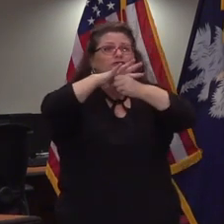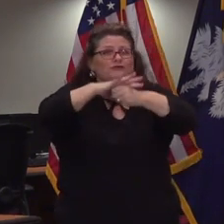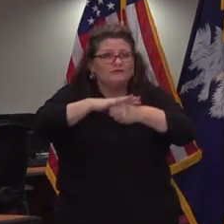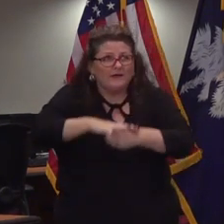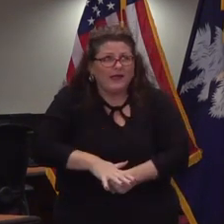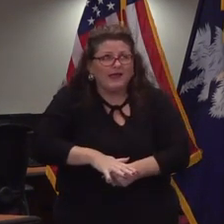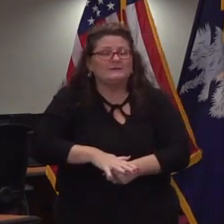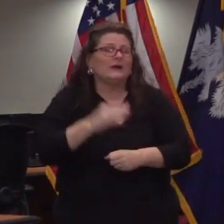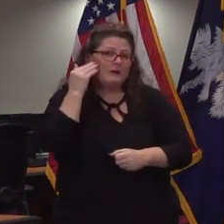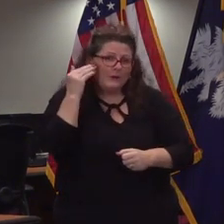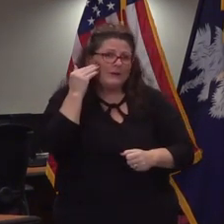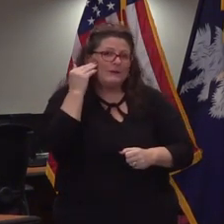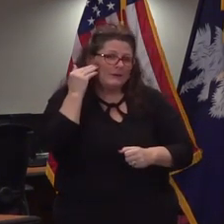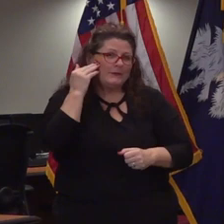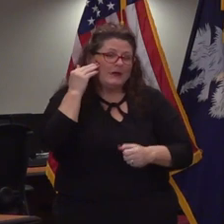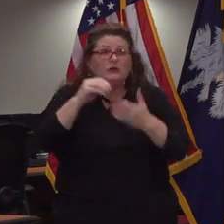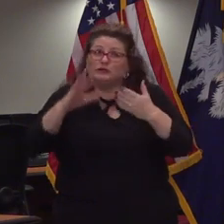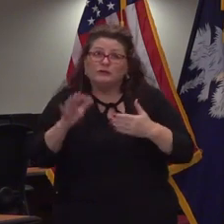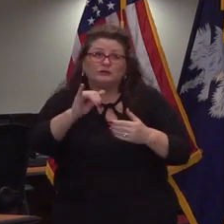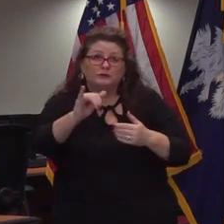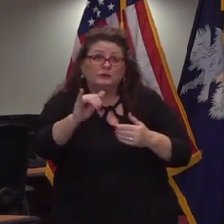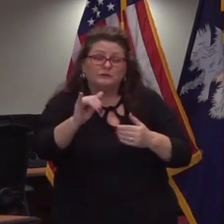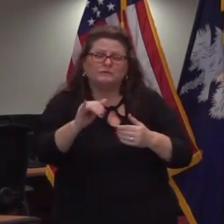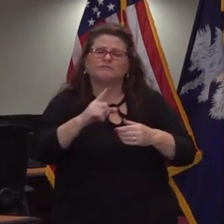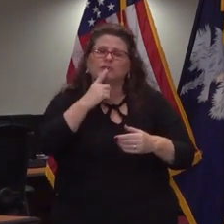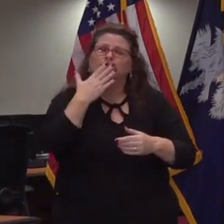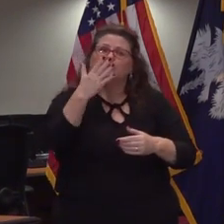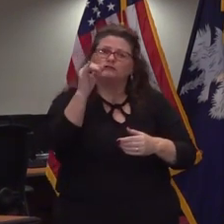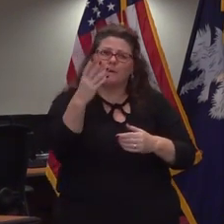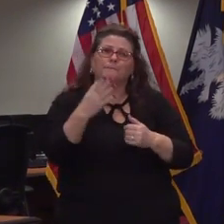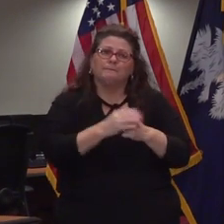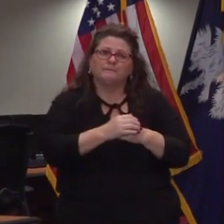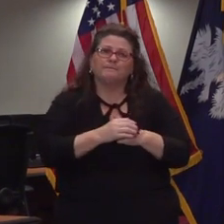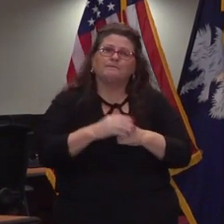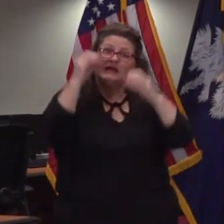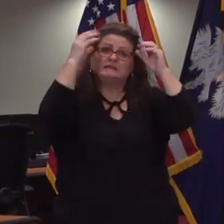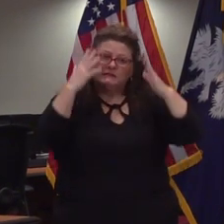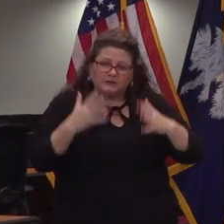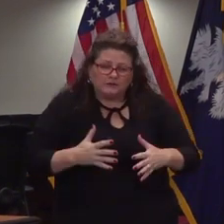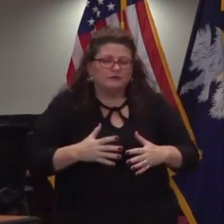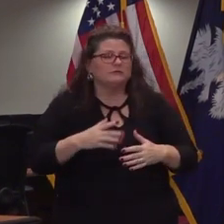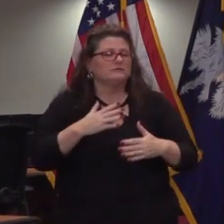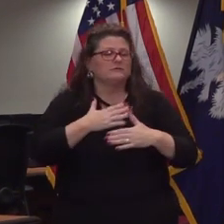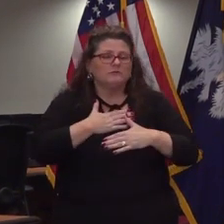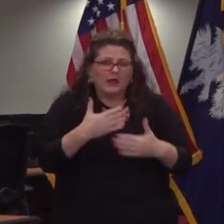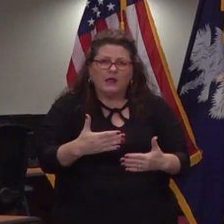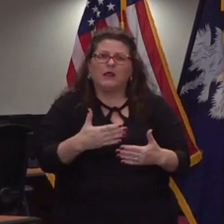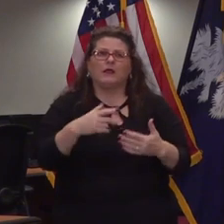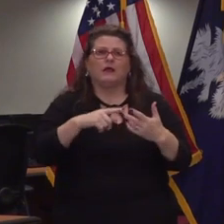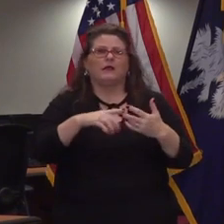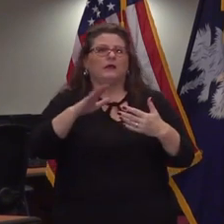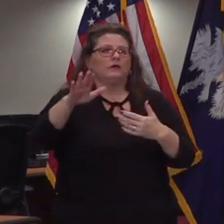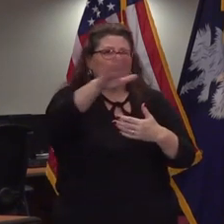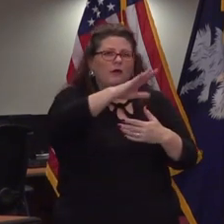under as well as uh students the great job has been done by the teachers and all the district personnel